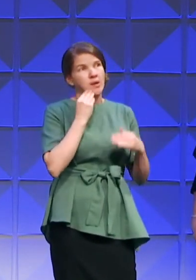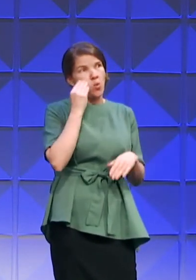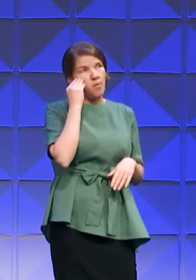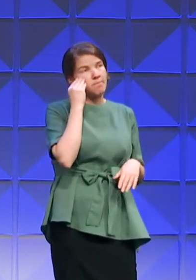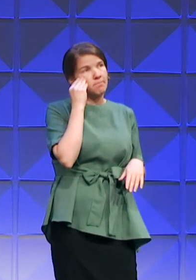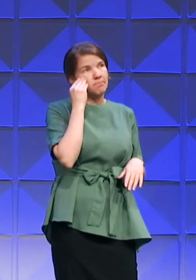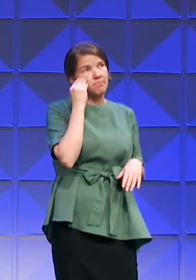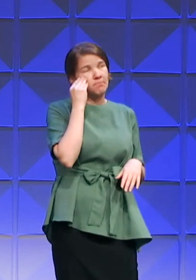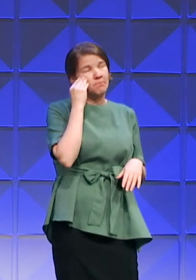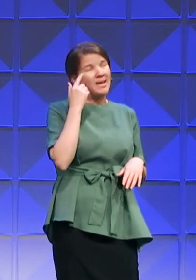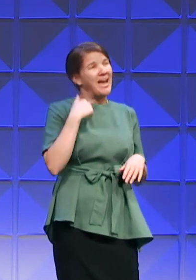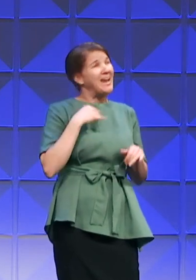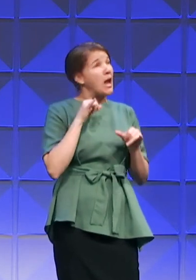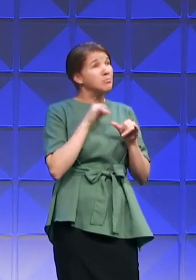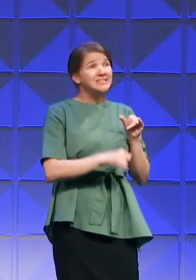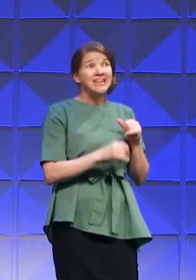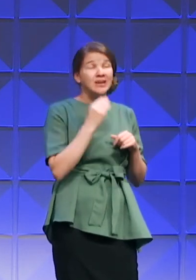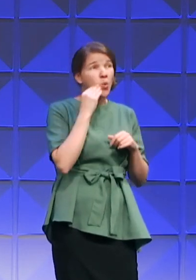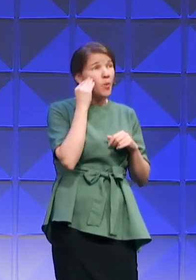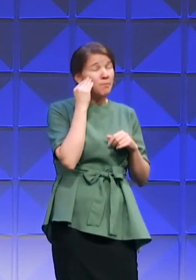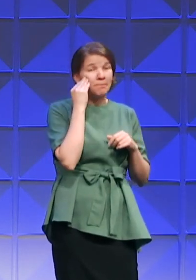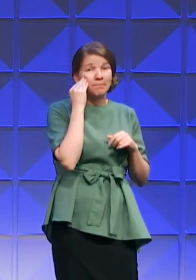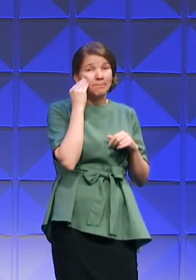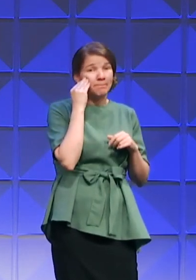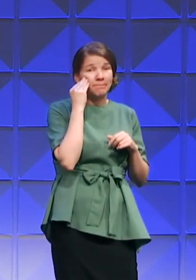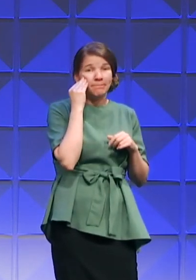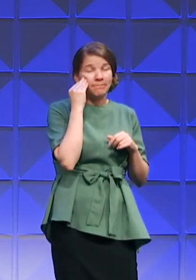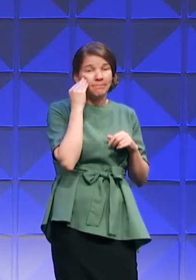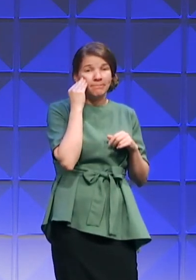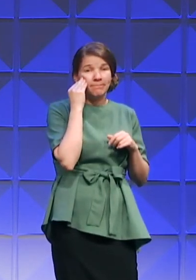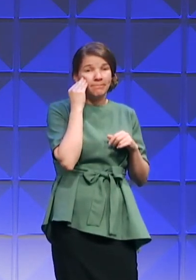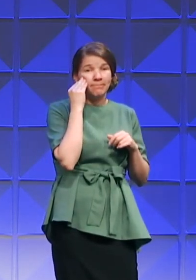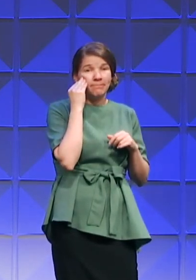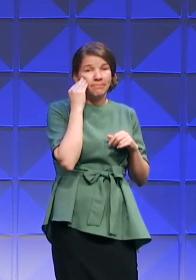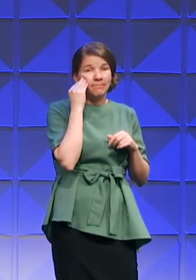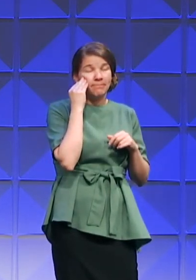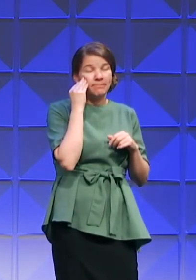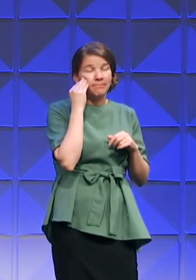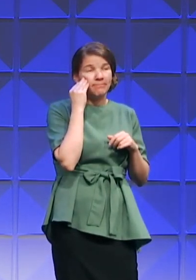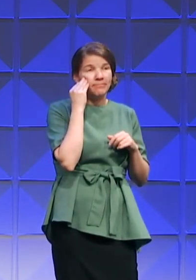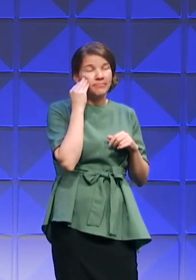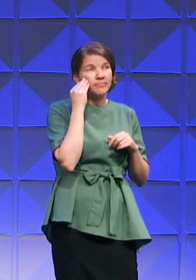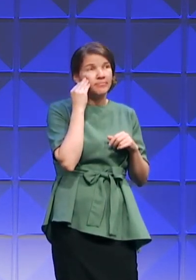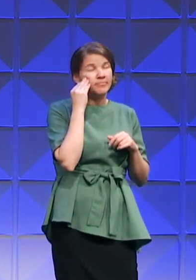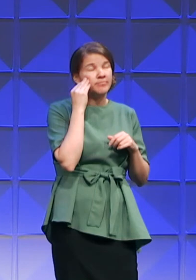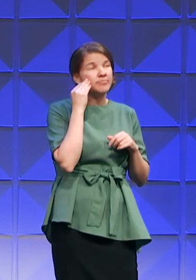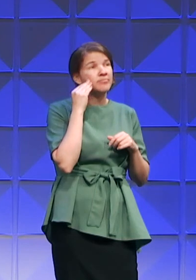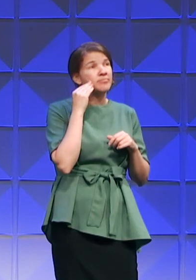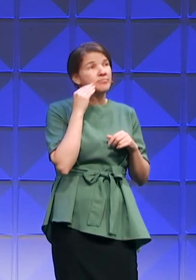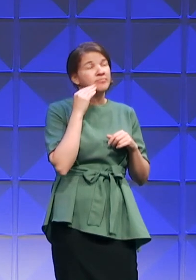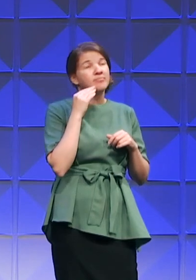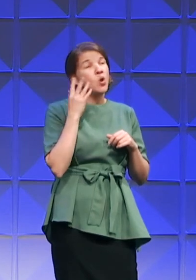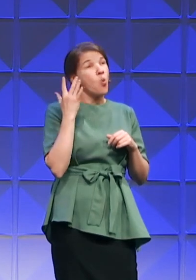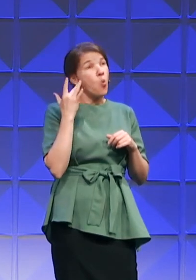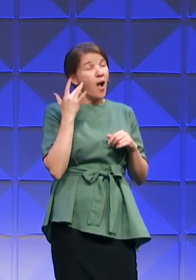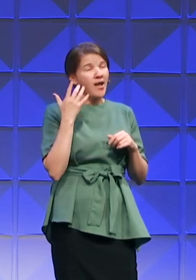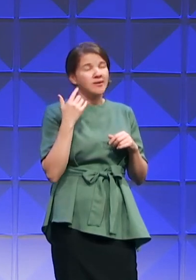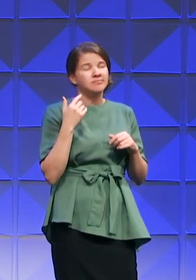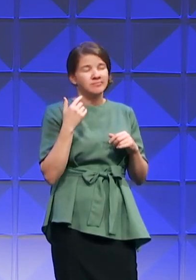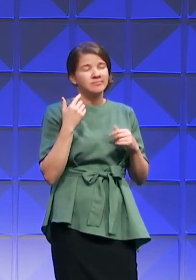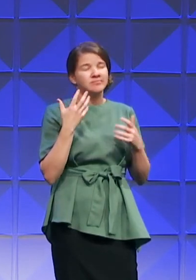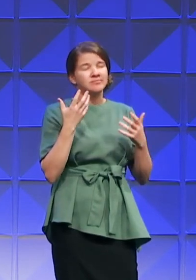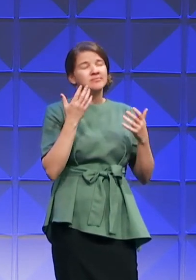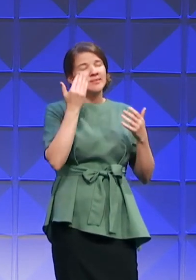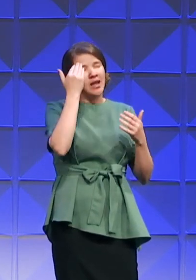There's no place like home and I'm going to stay home because I'm headed to a final home.